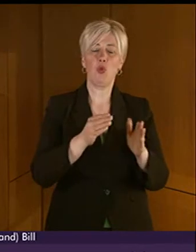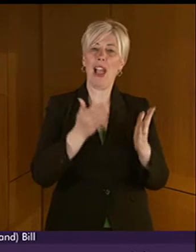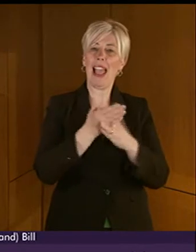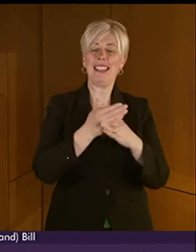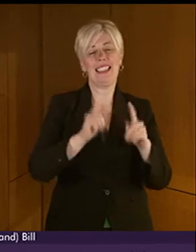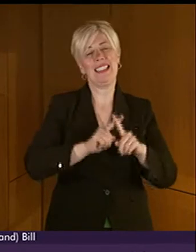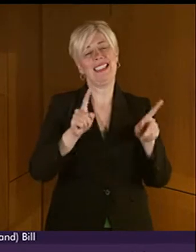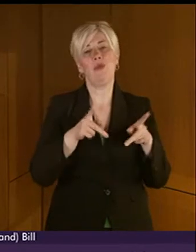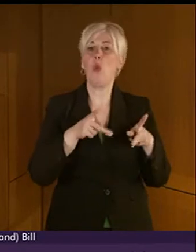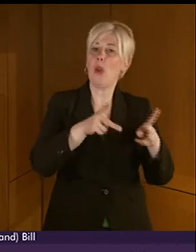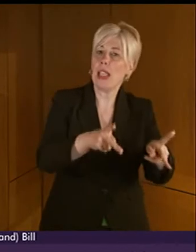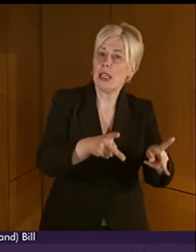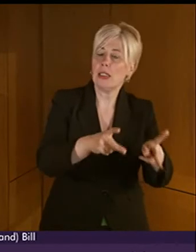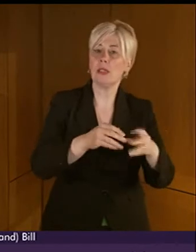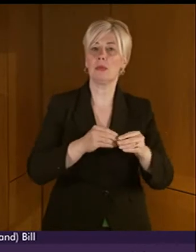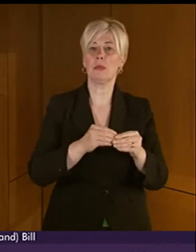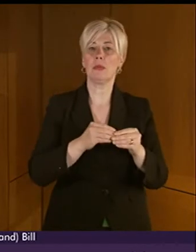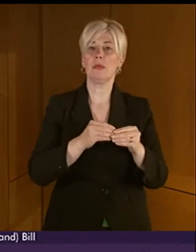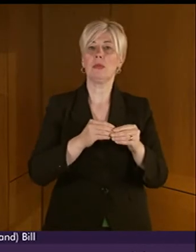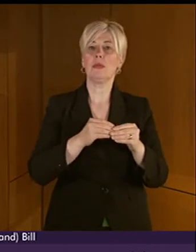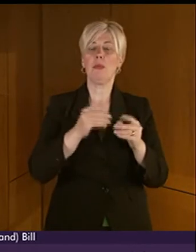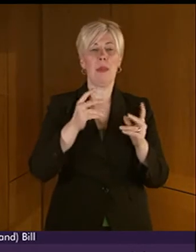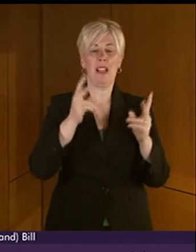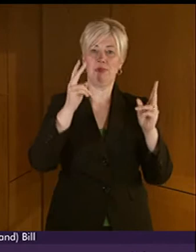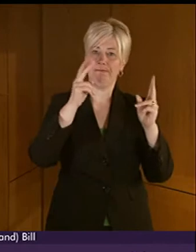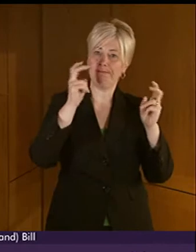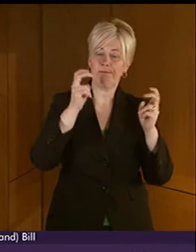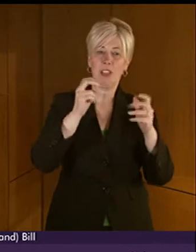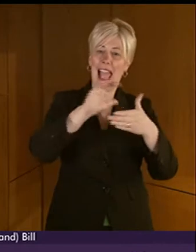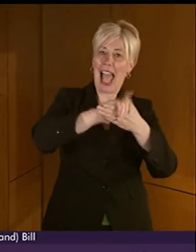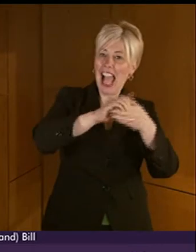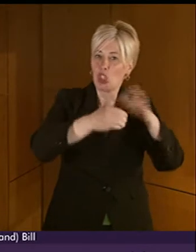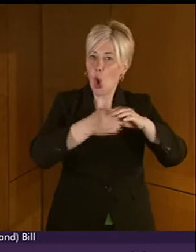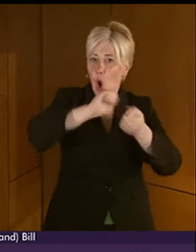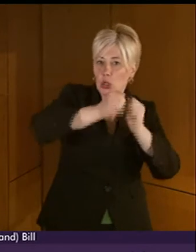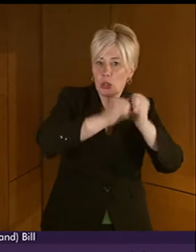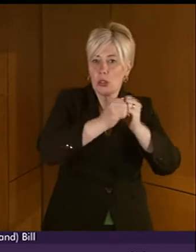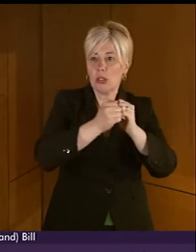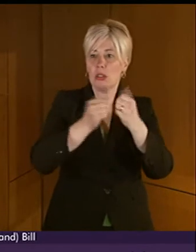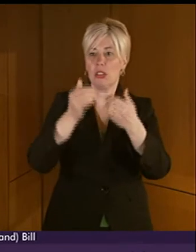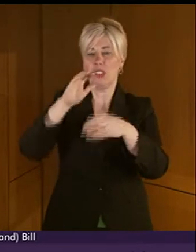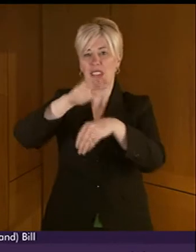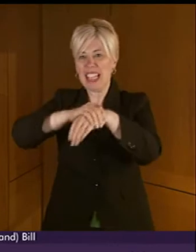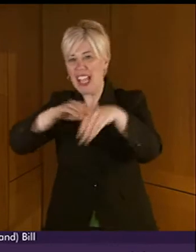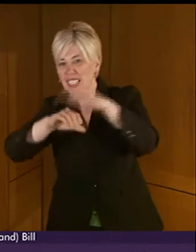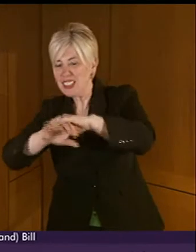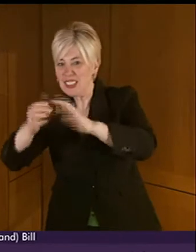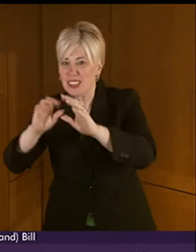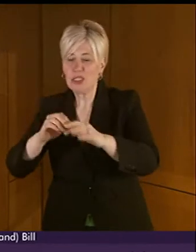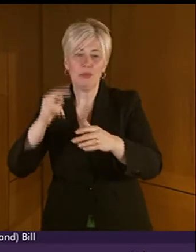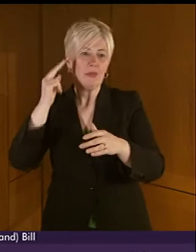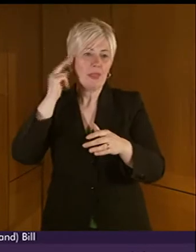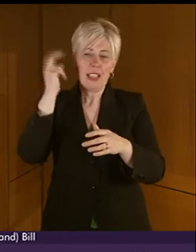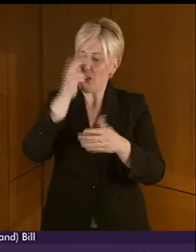there are a couple of different names for that method, whether that's hands-on signing, tactile, BSL, deaf-blind